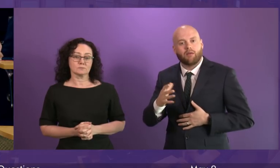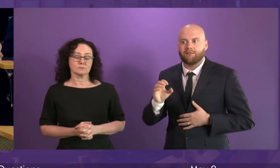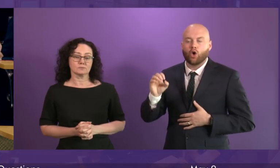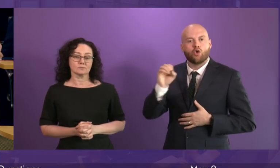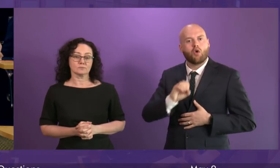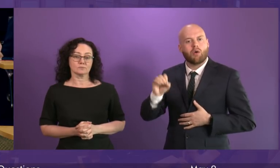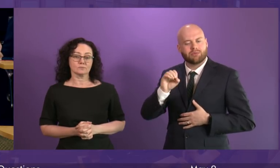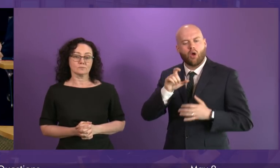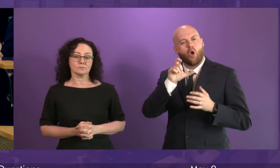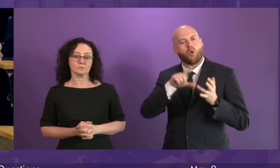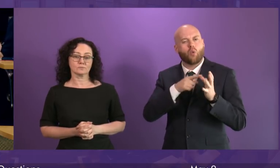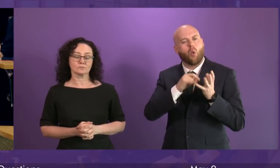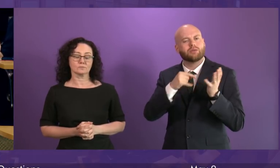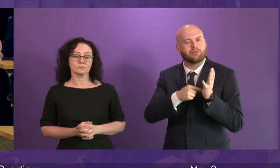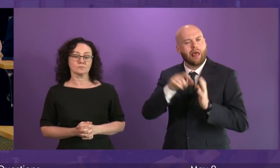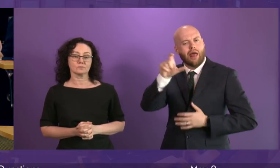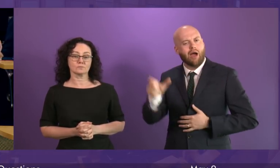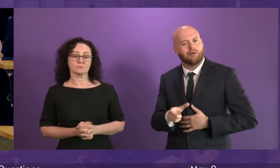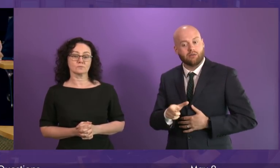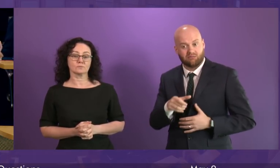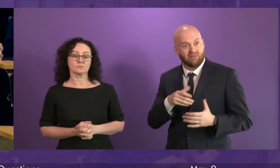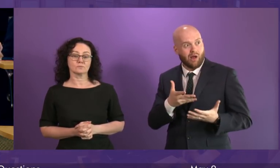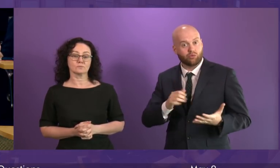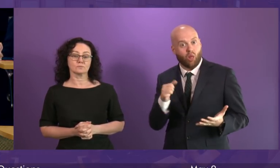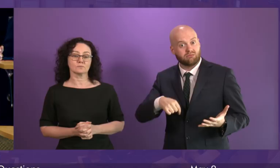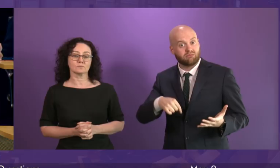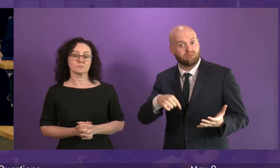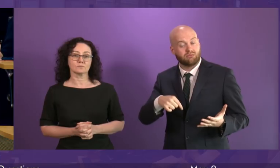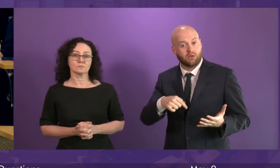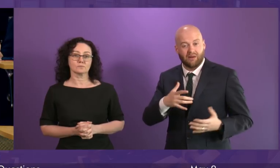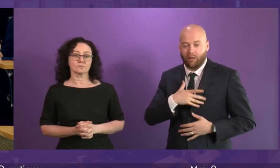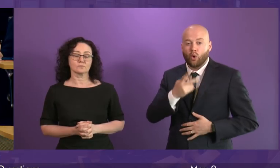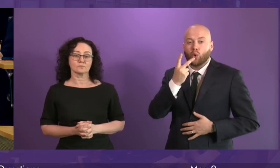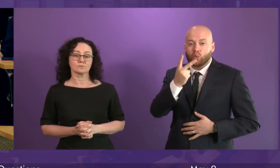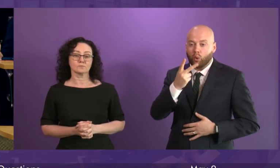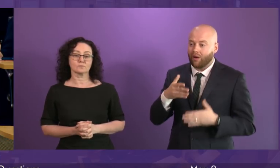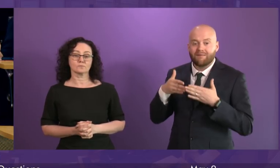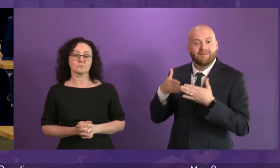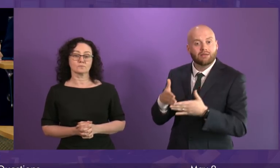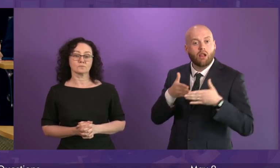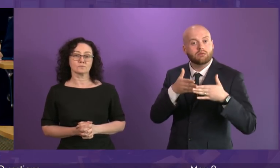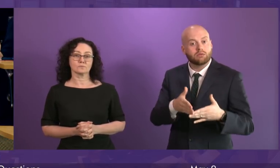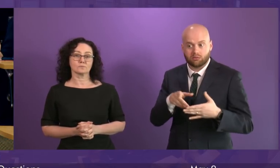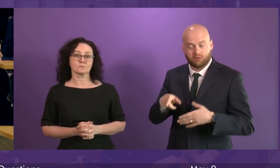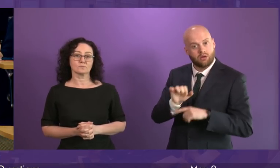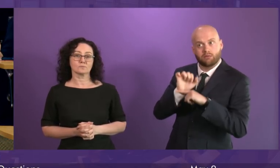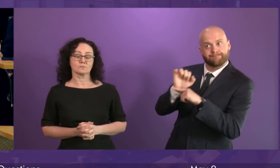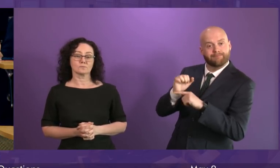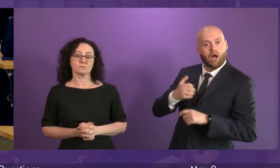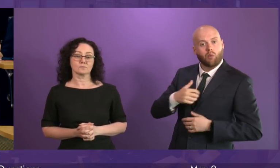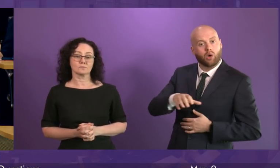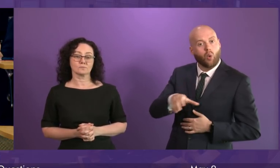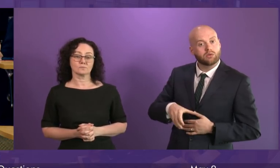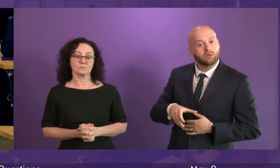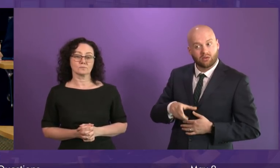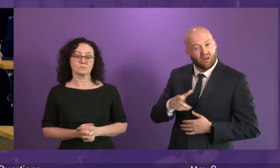Does the First Minister believe that just two fisheries protection vessels are enough to defend our coasts from vested interests intent on